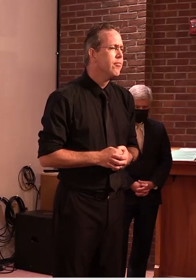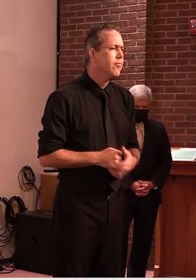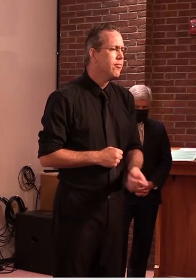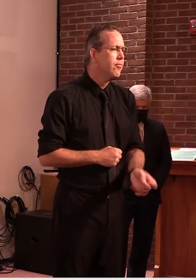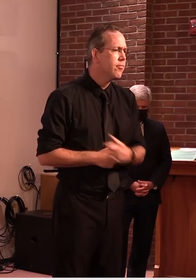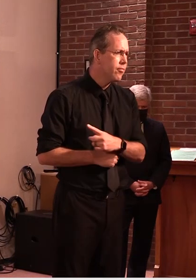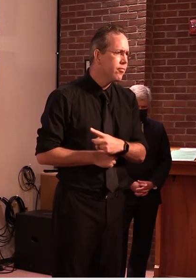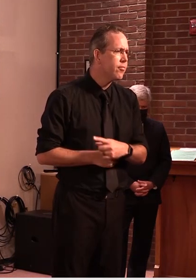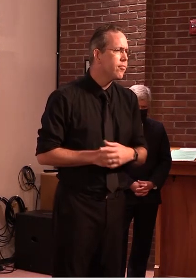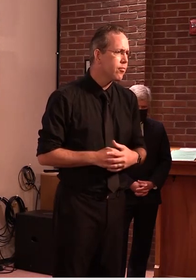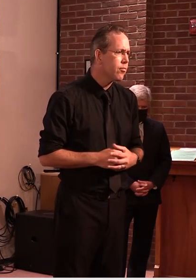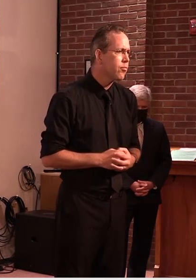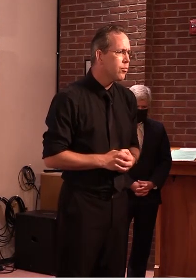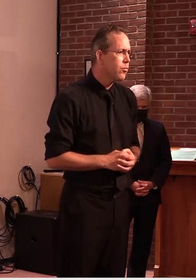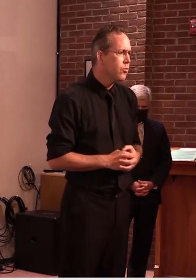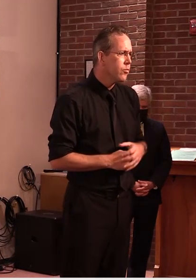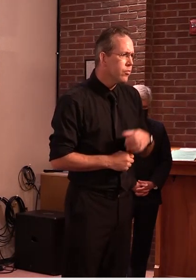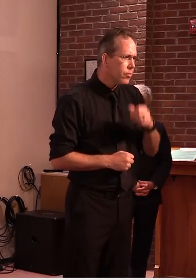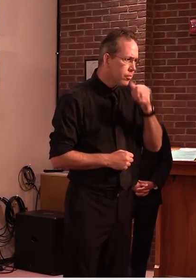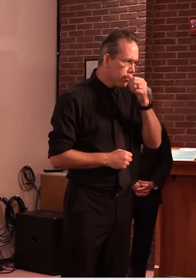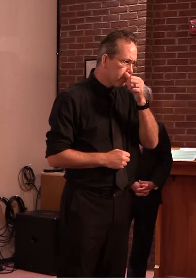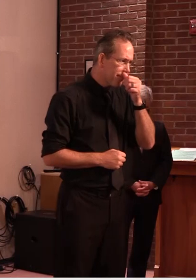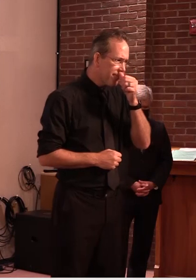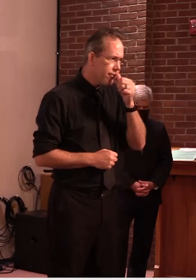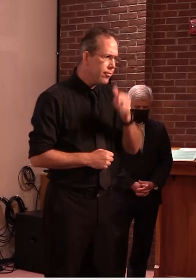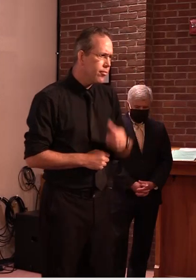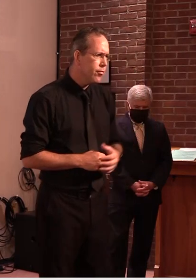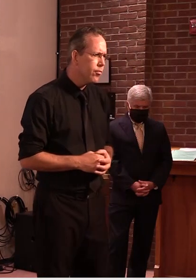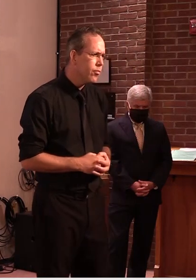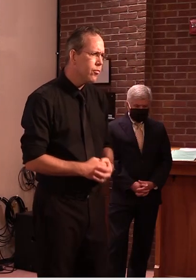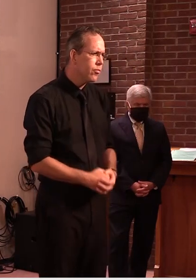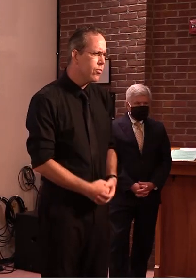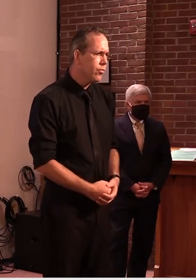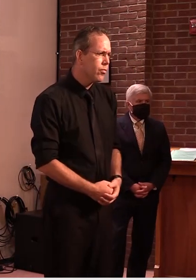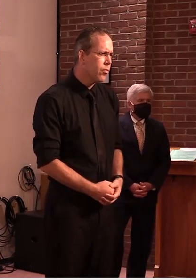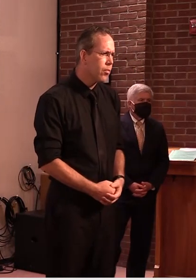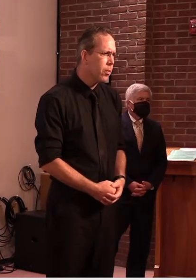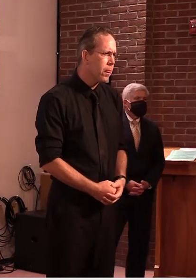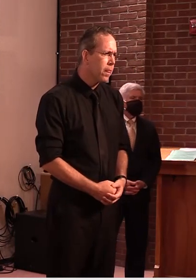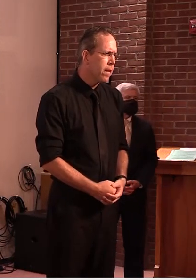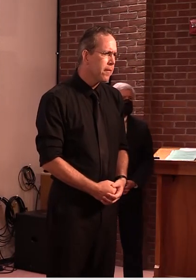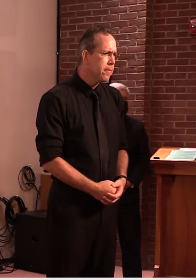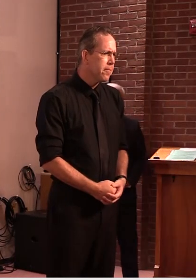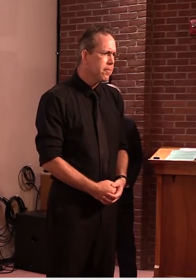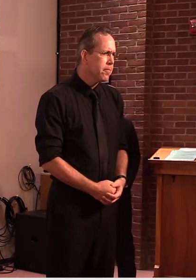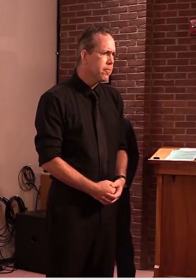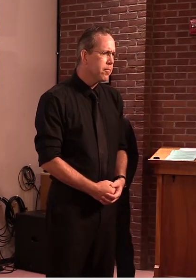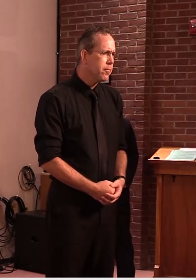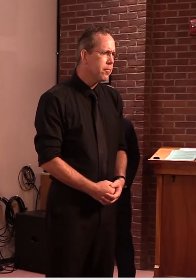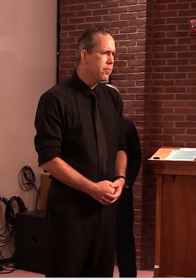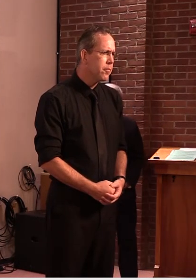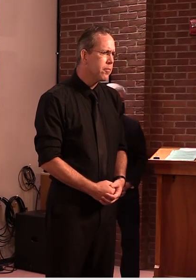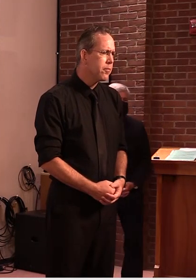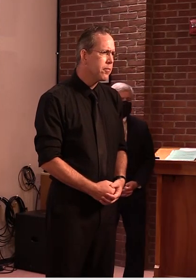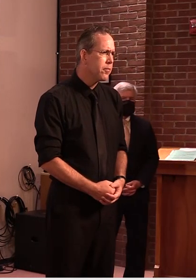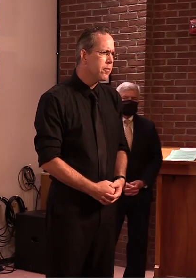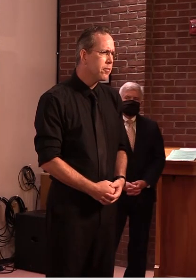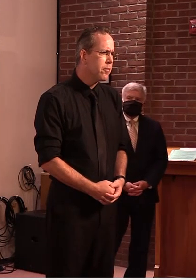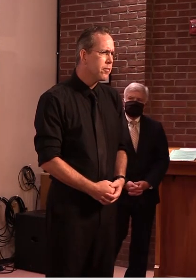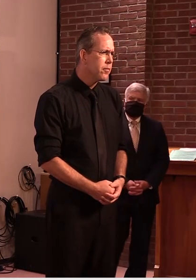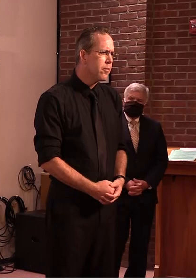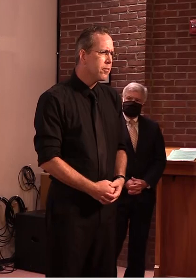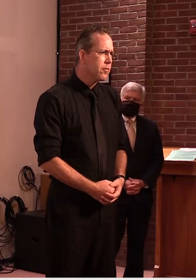our listeners um secretary Mark Young recently sent out a memo saying that remote work would continue for state employees